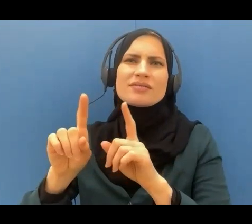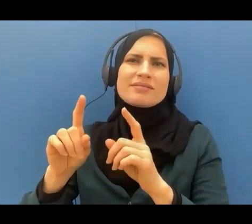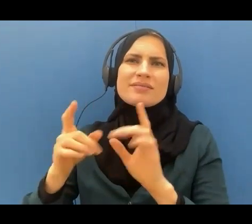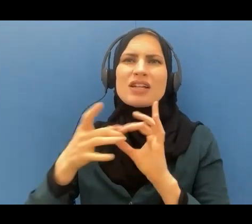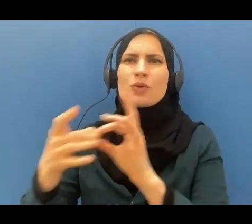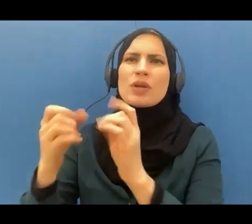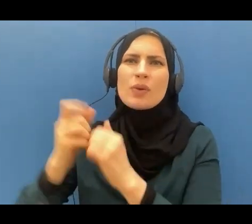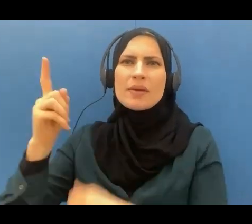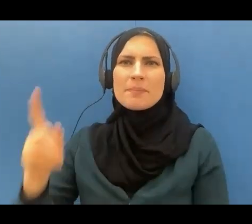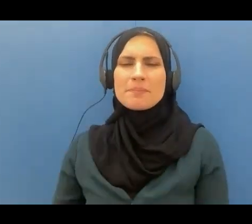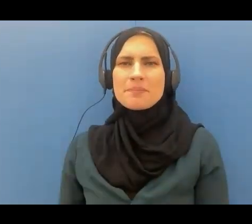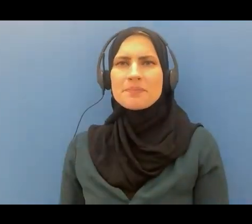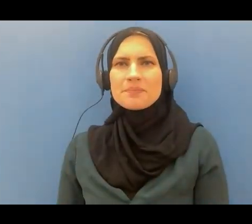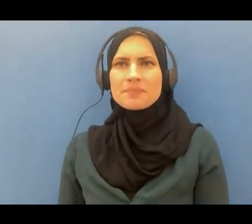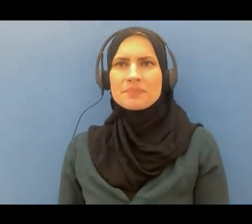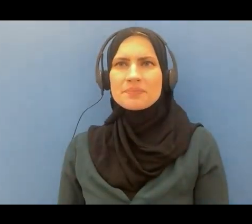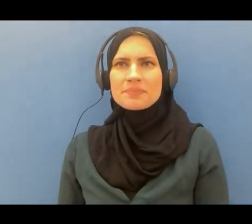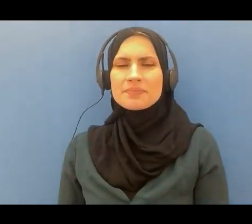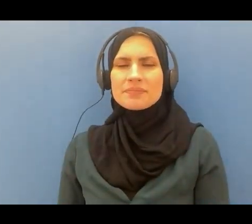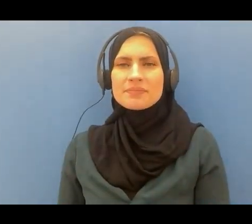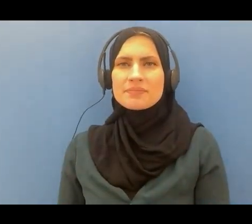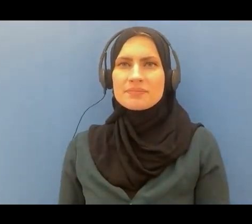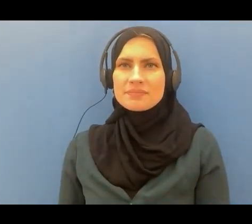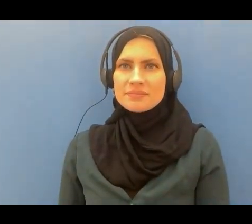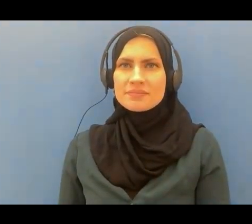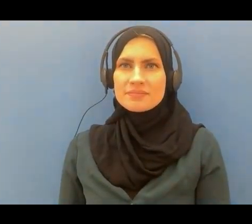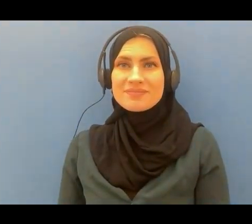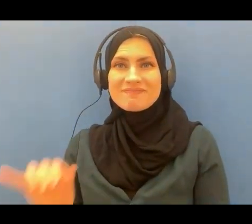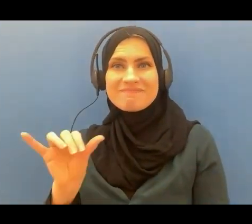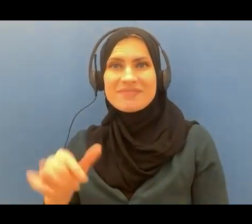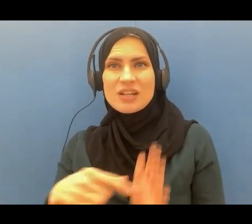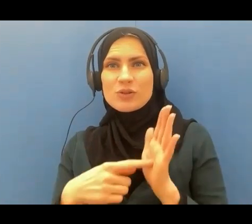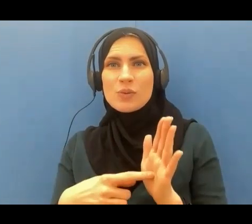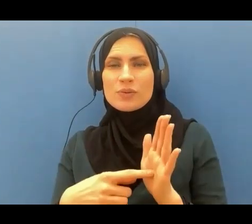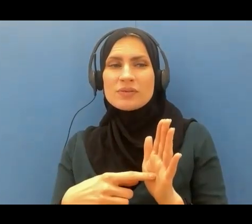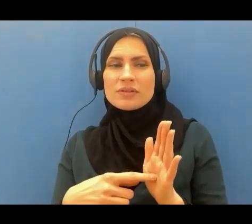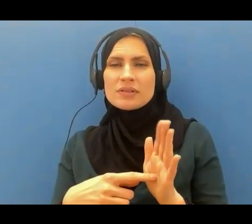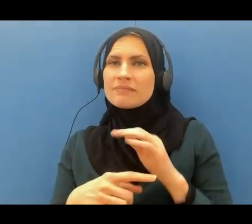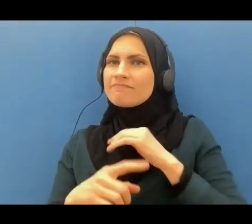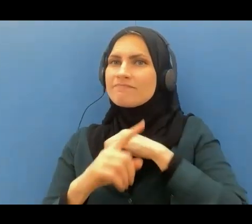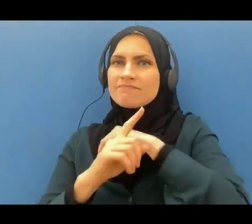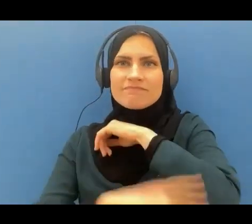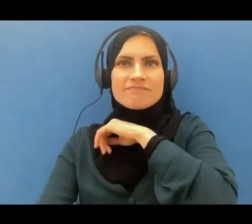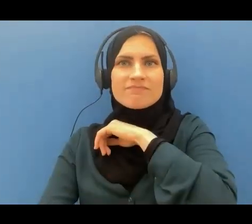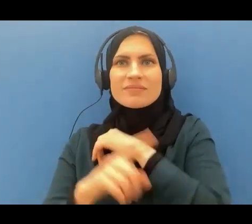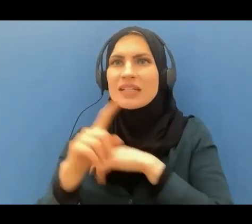this is a condemnation that no one could imagine a stronger language